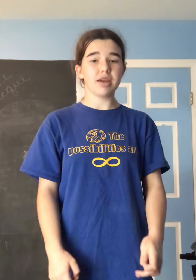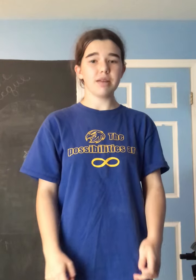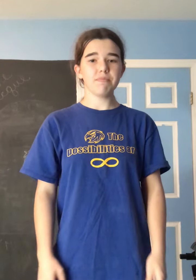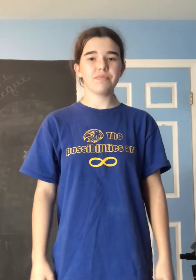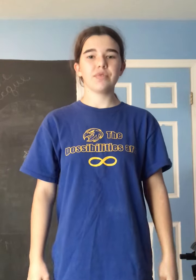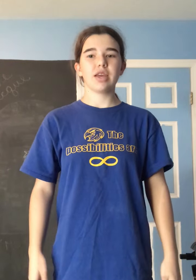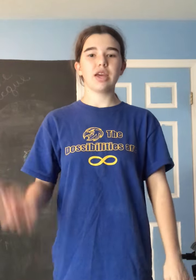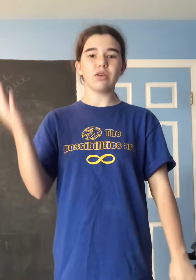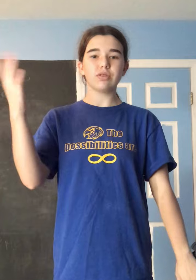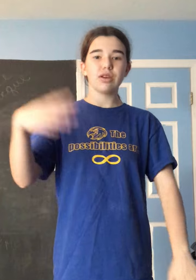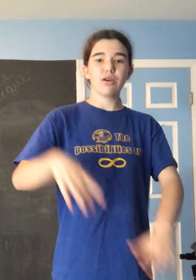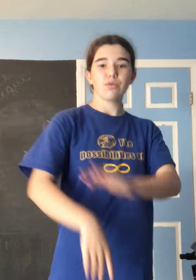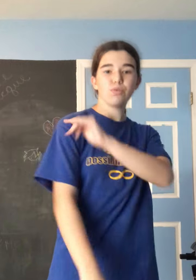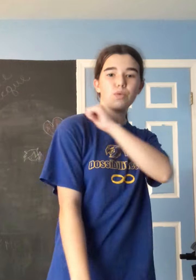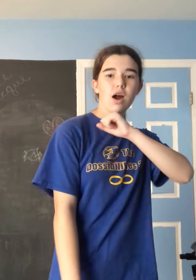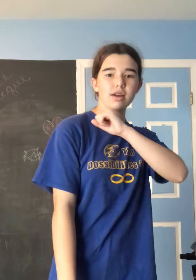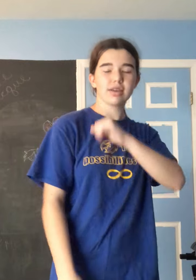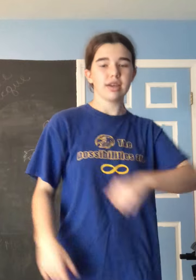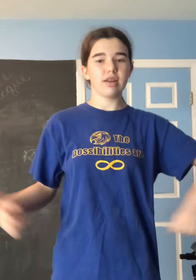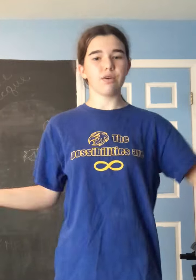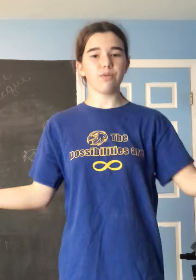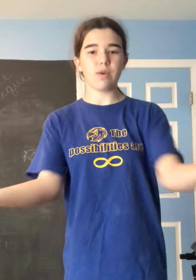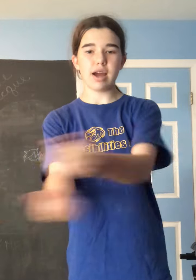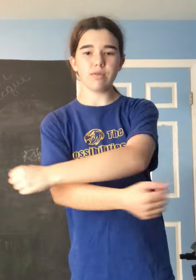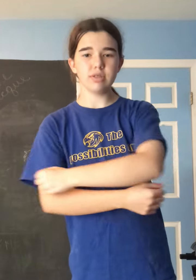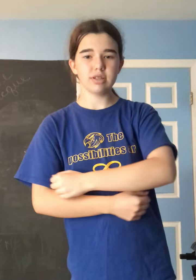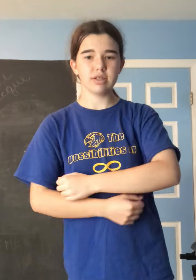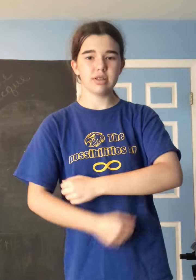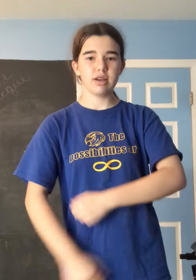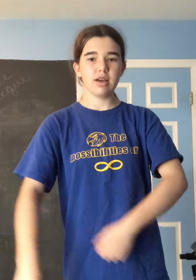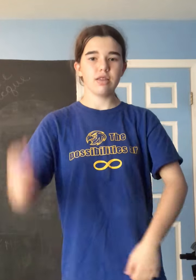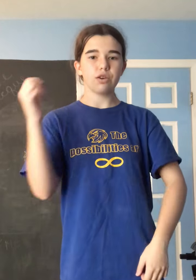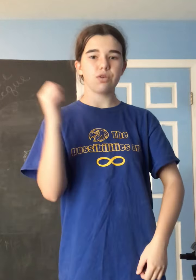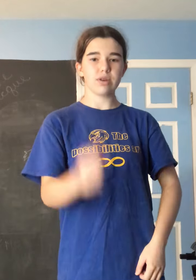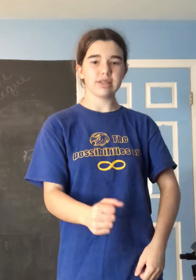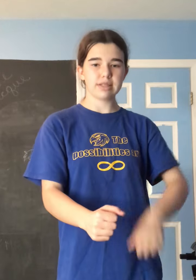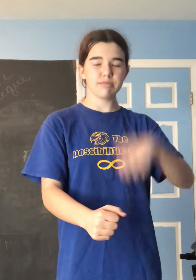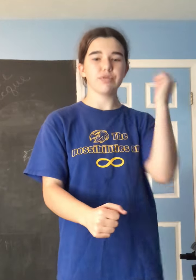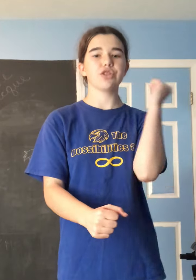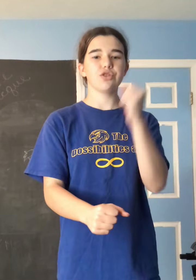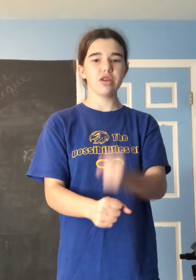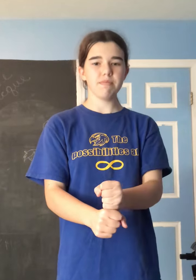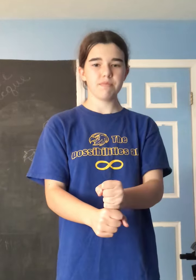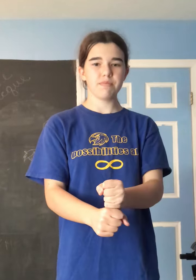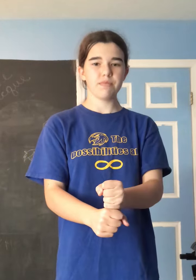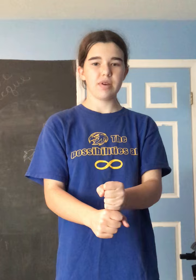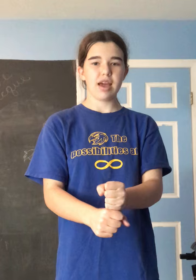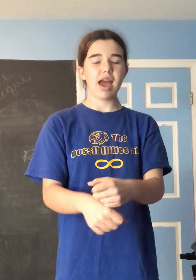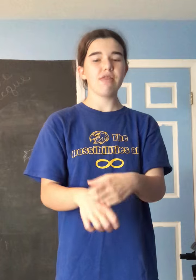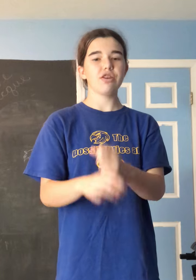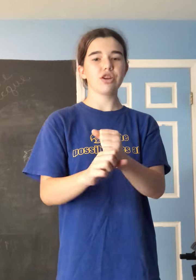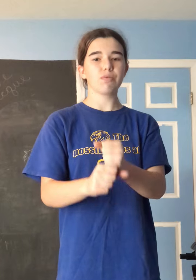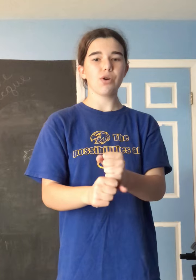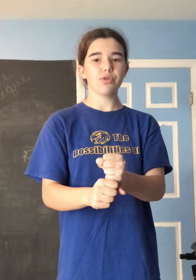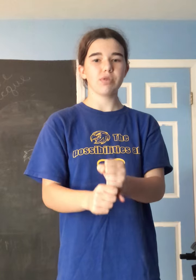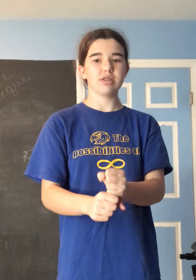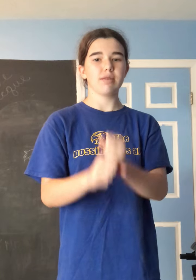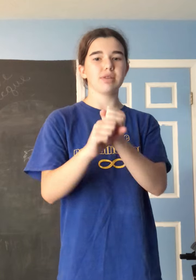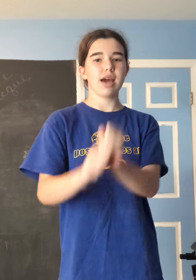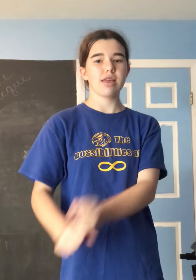beginning, it goes rocking around the Christmas tree. And then you're going to row three times, at